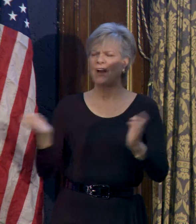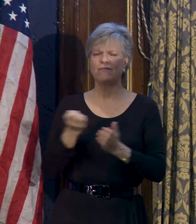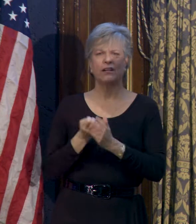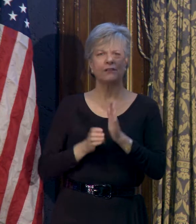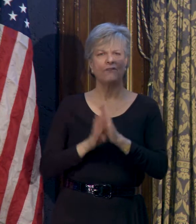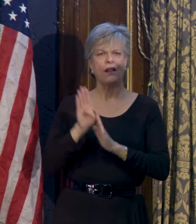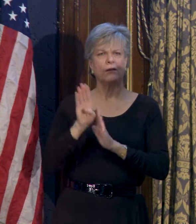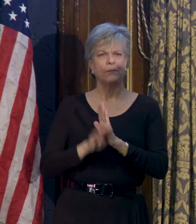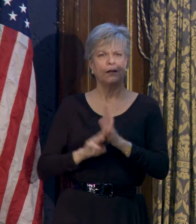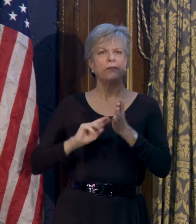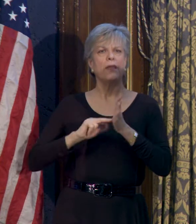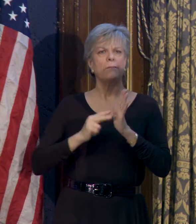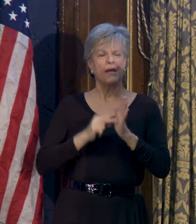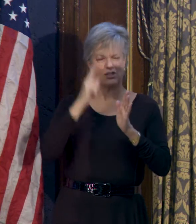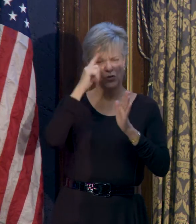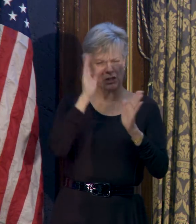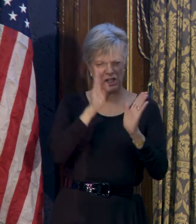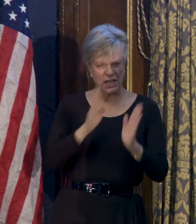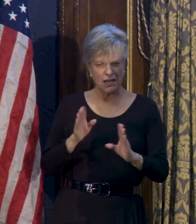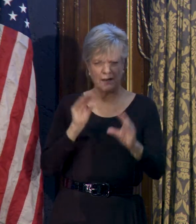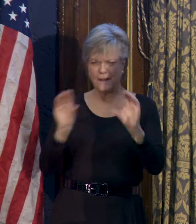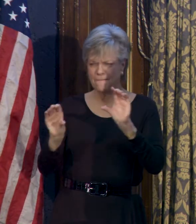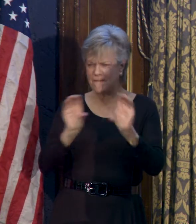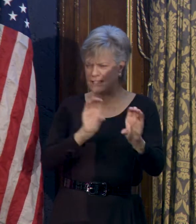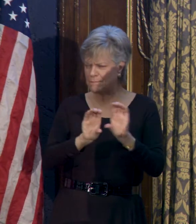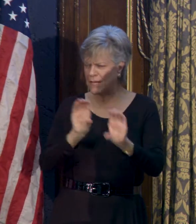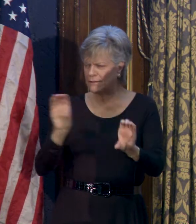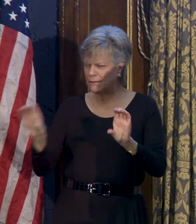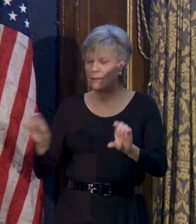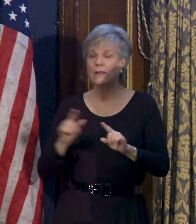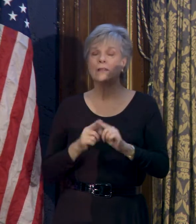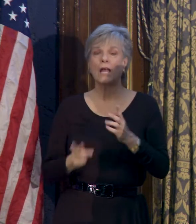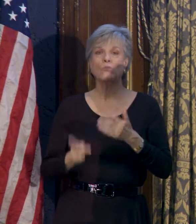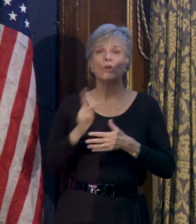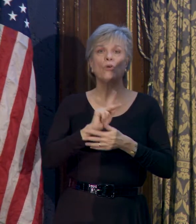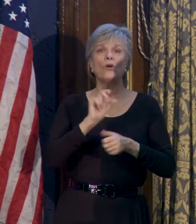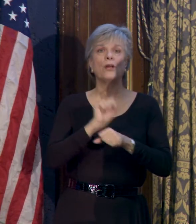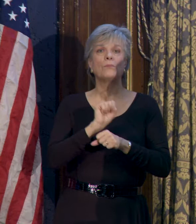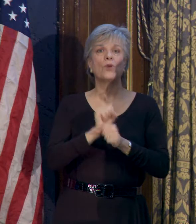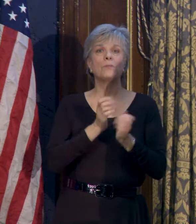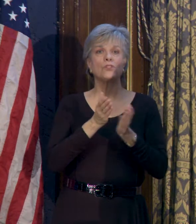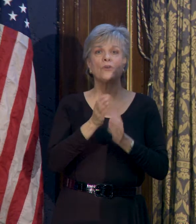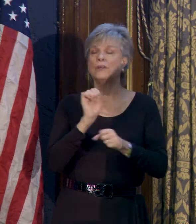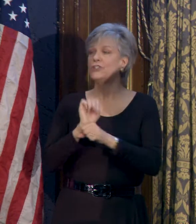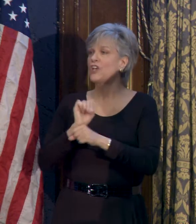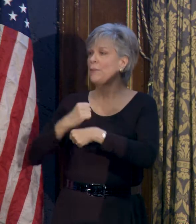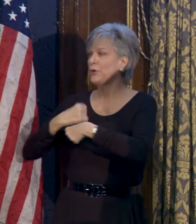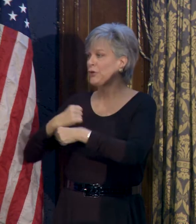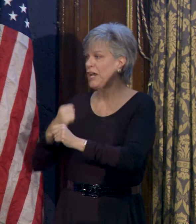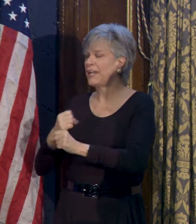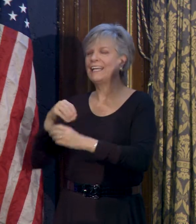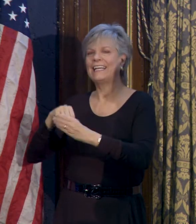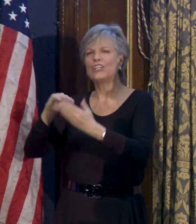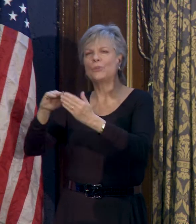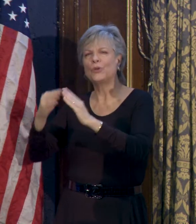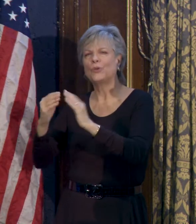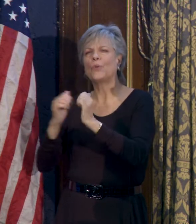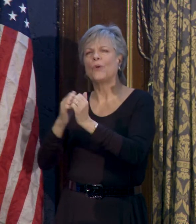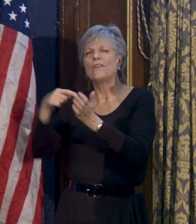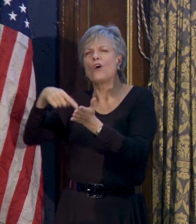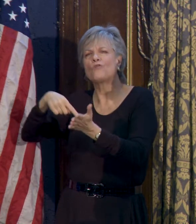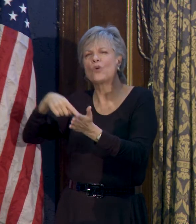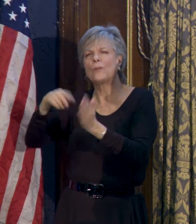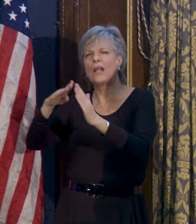This requires strategic investments, such as prioritizing employment services and job creation in communities with affordable